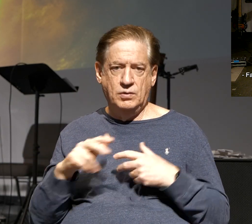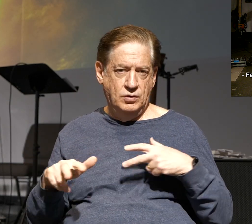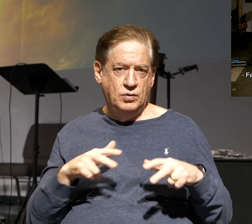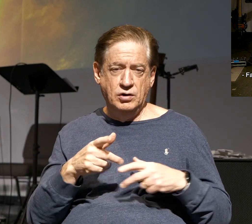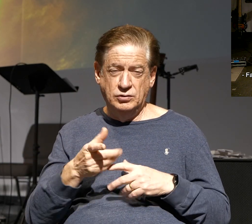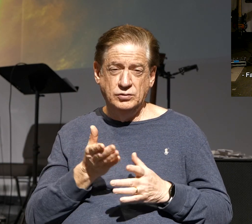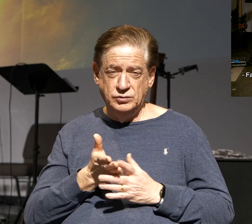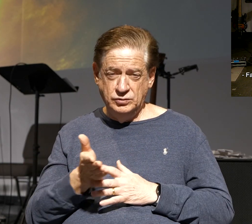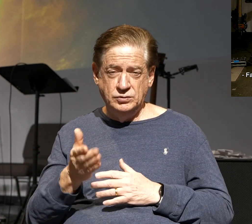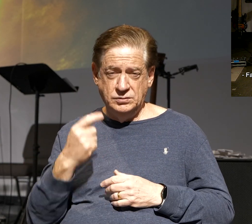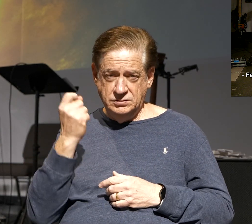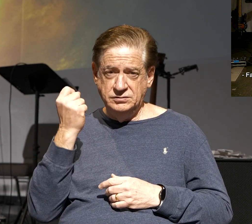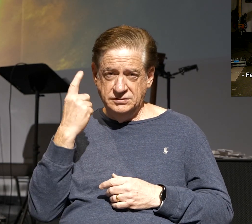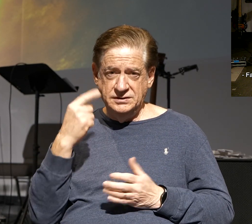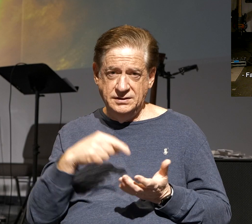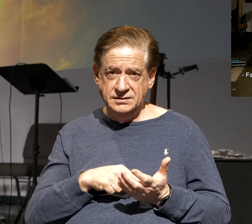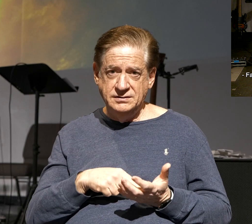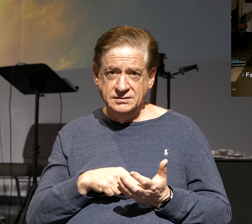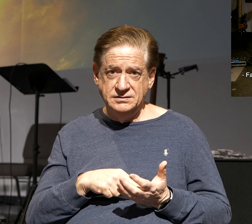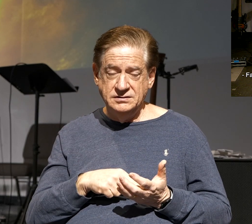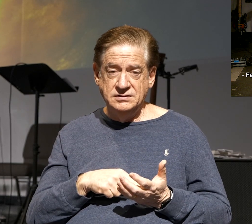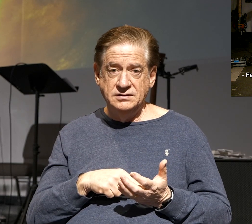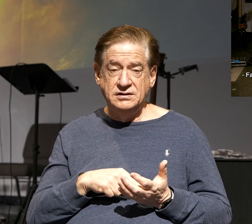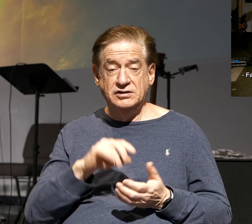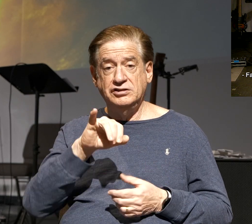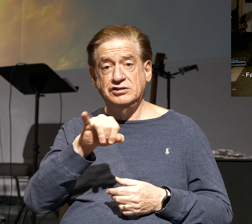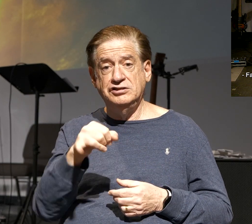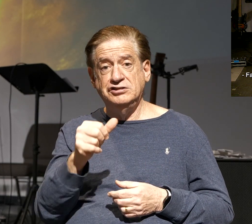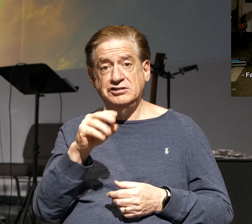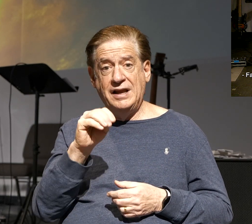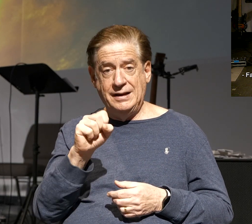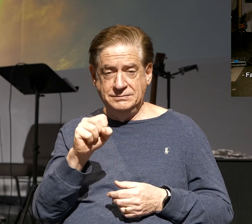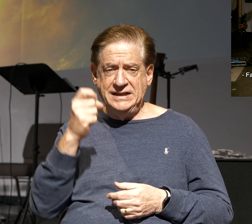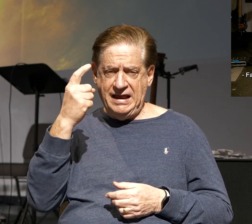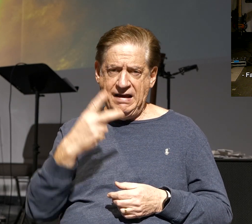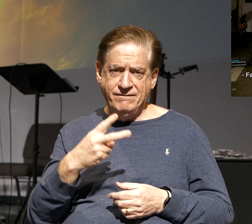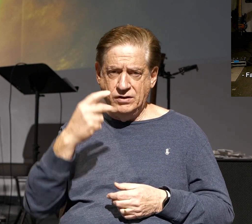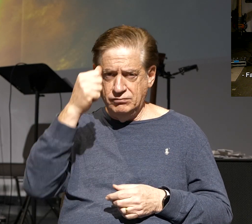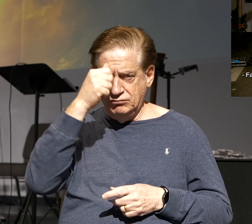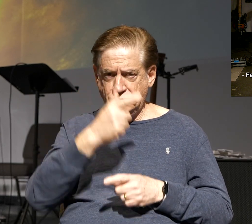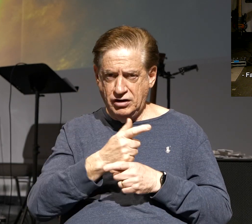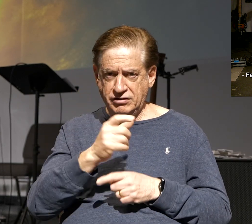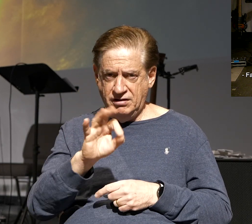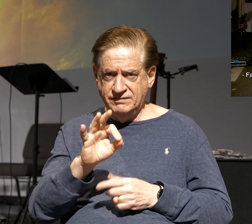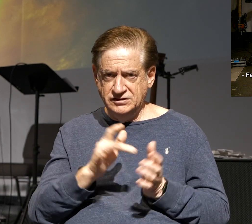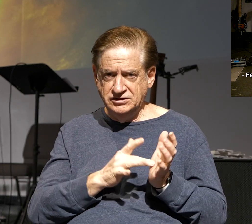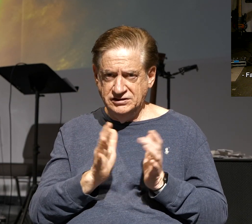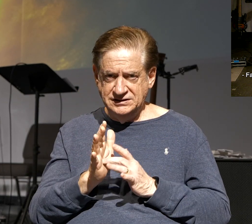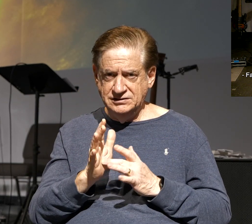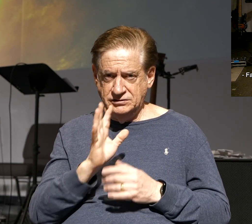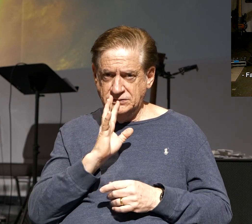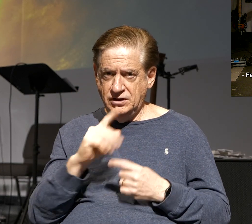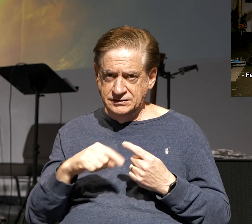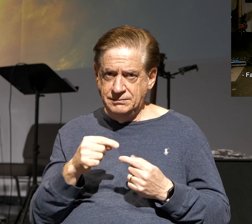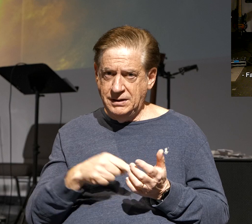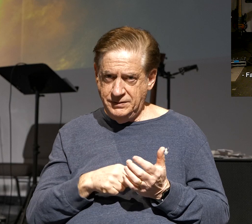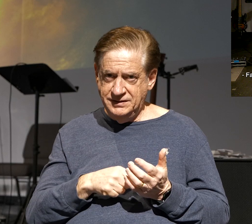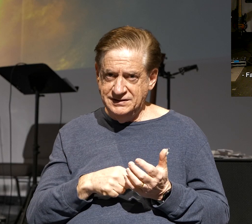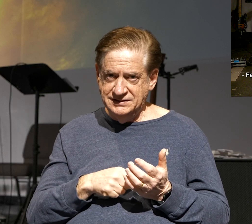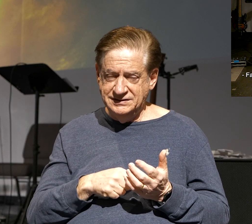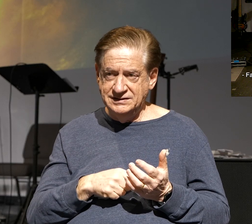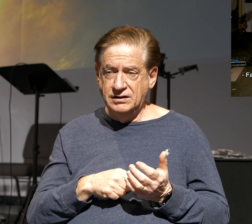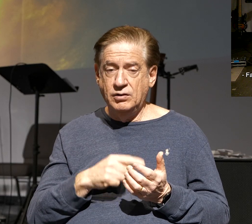you through this so that you understand this. Now, James, half-brother of Jesus, talks about this, and he says, faith without works is dead.